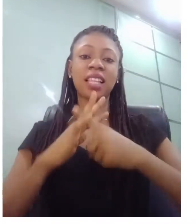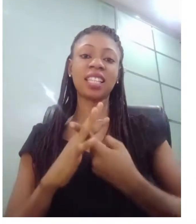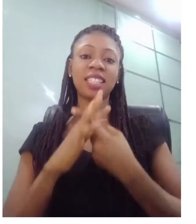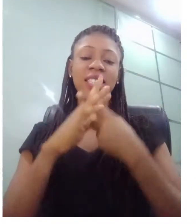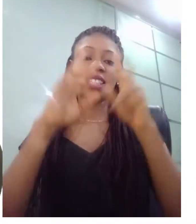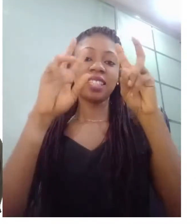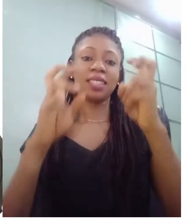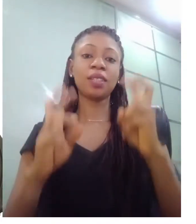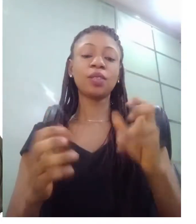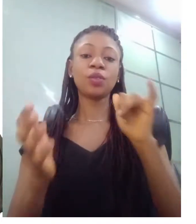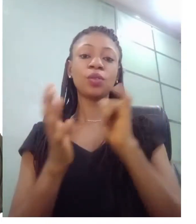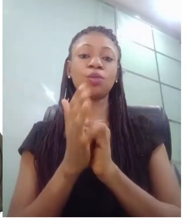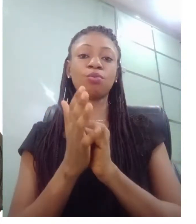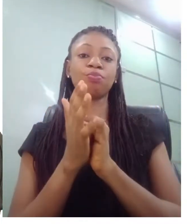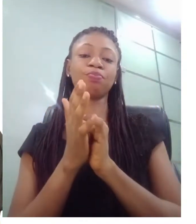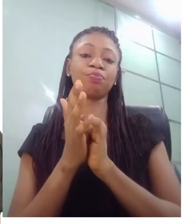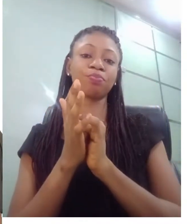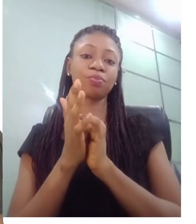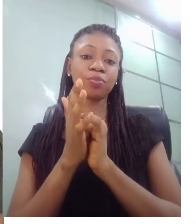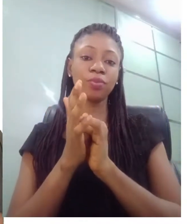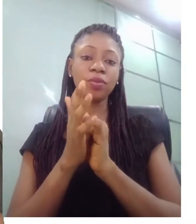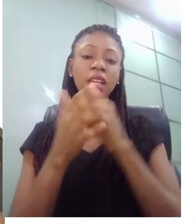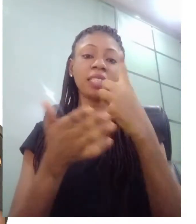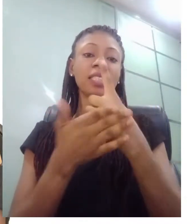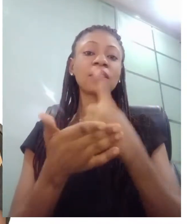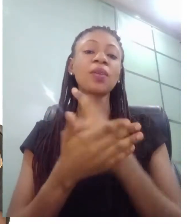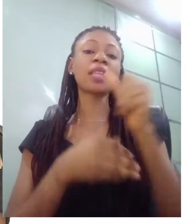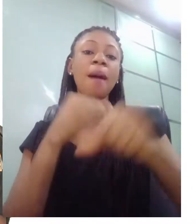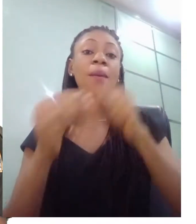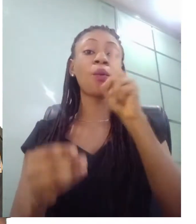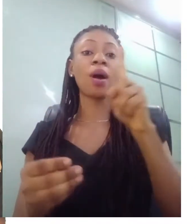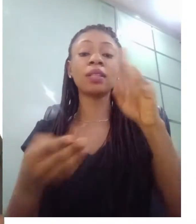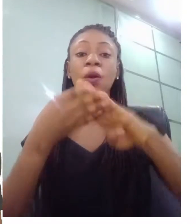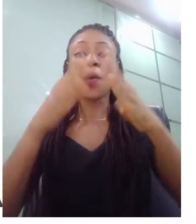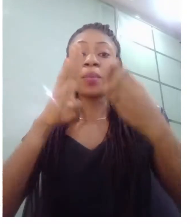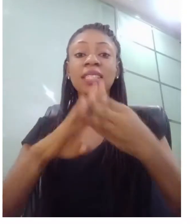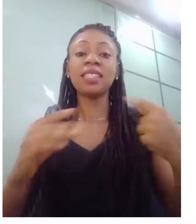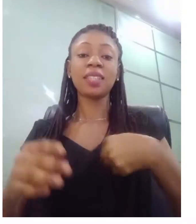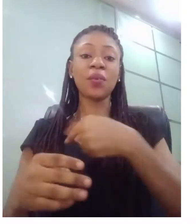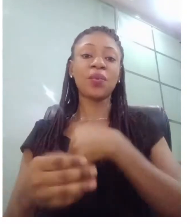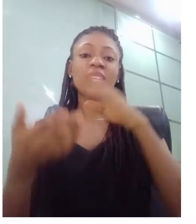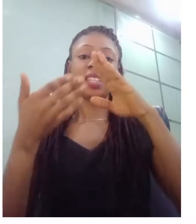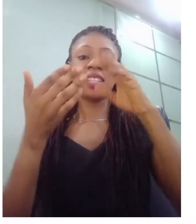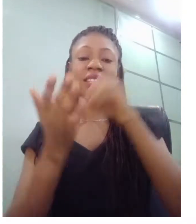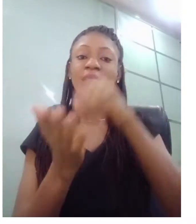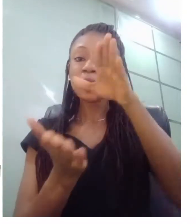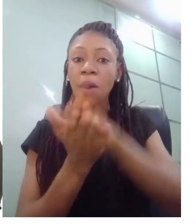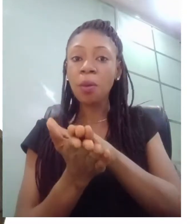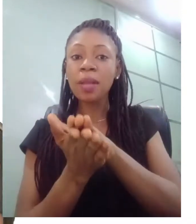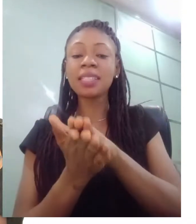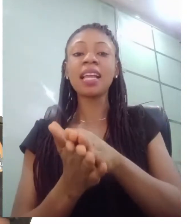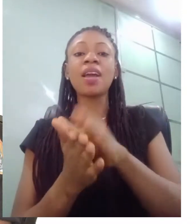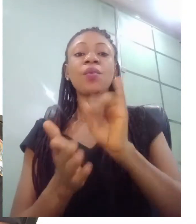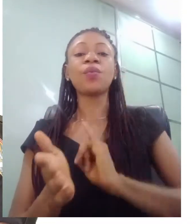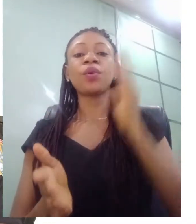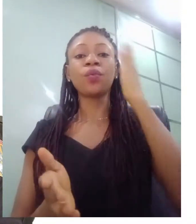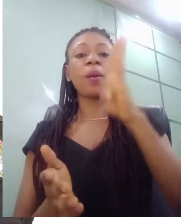we documented and we are going to be looking at their sign language and how things played out with us there